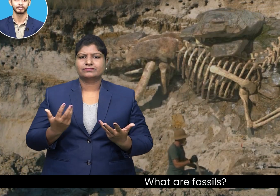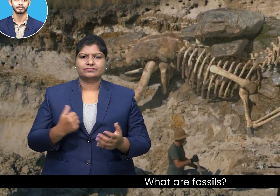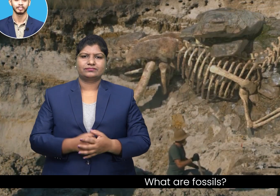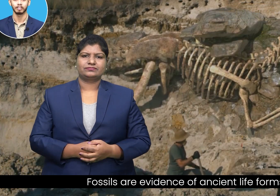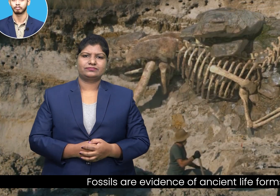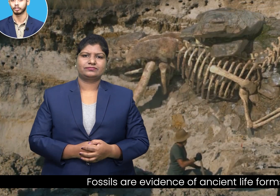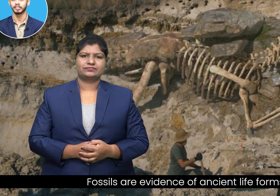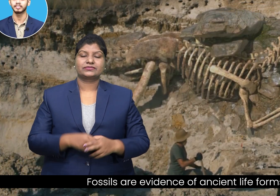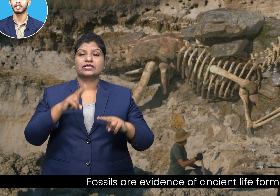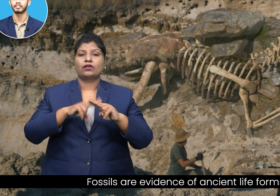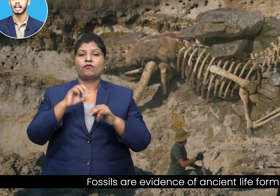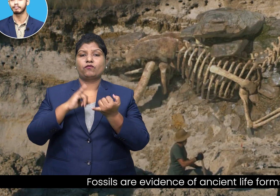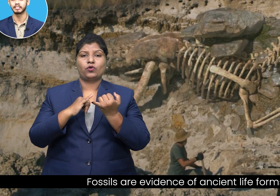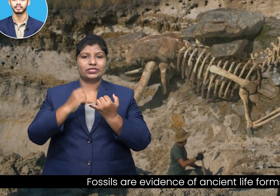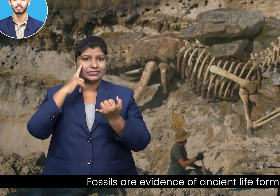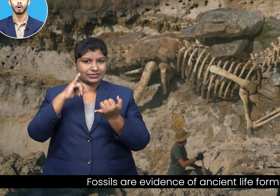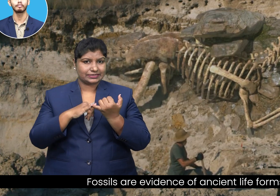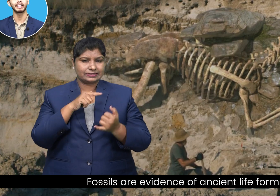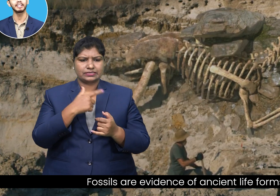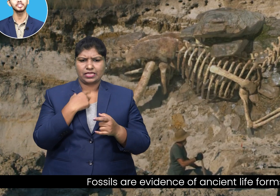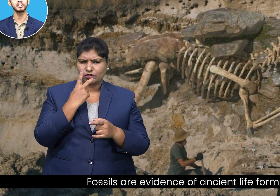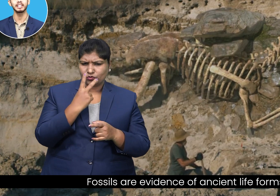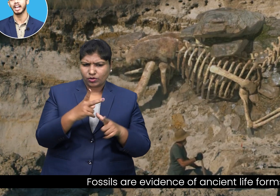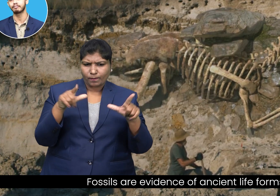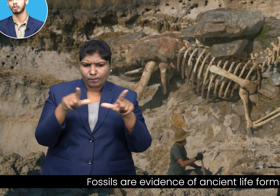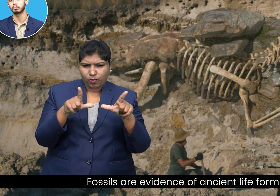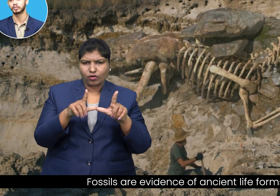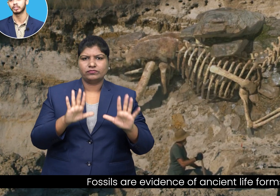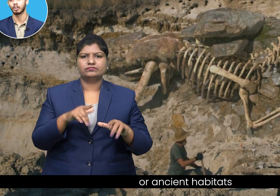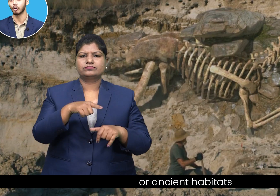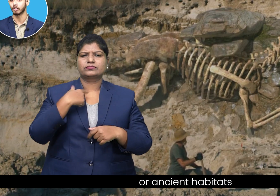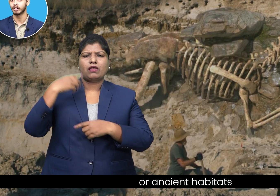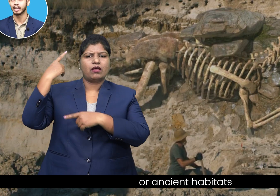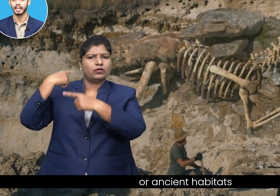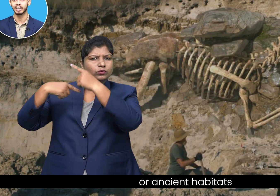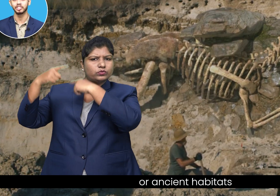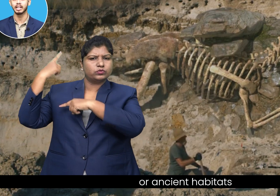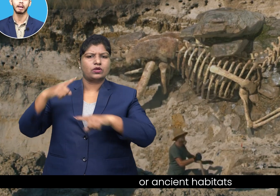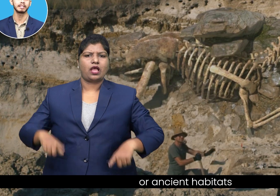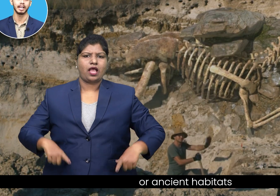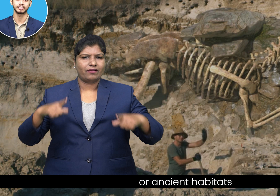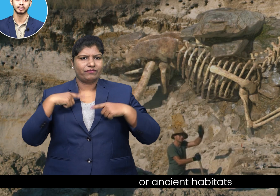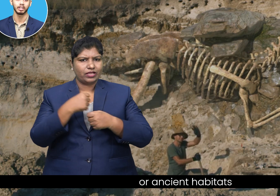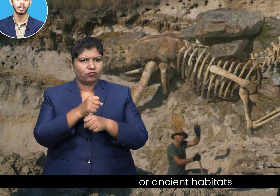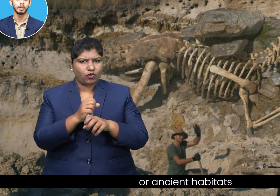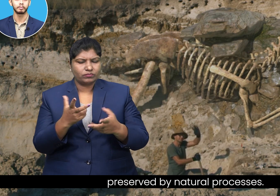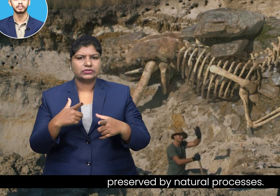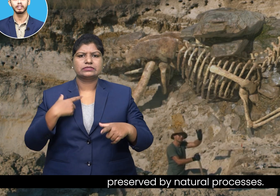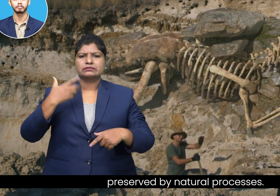Fossils are evidence of ancient life forms or ancient habitats preserved